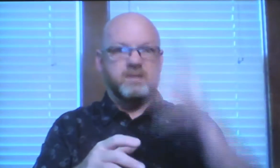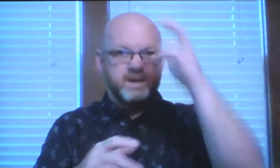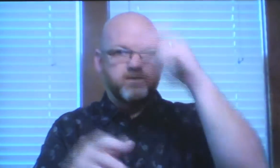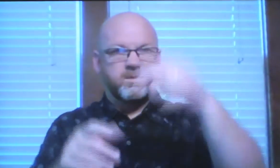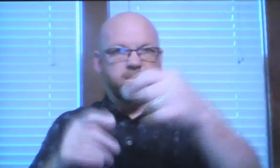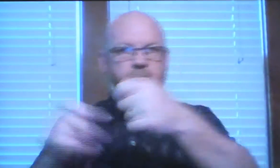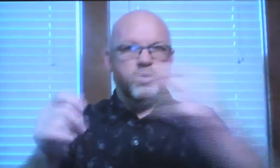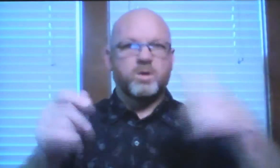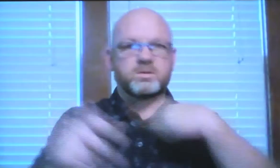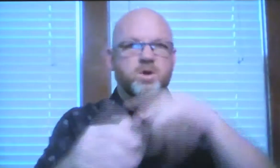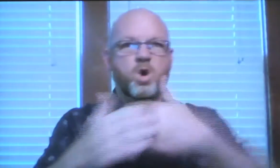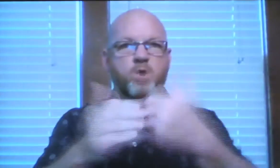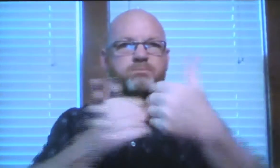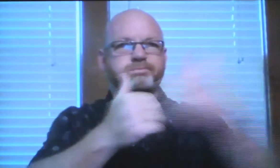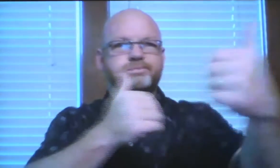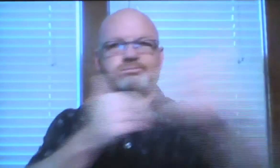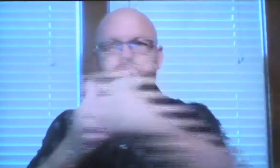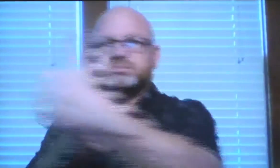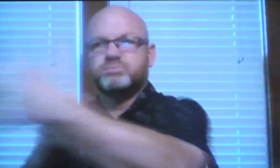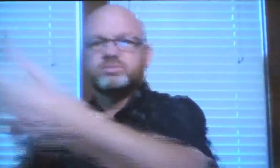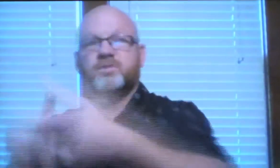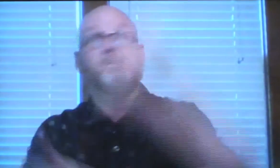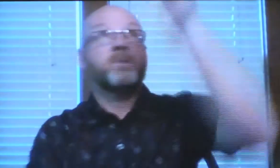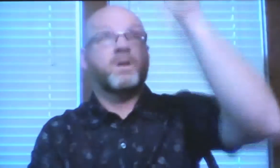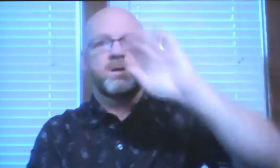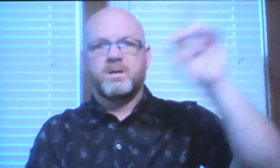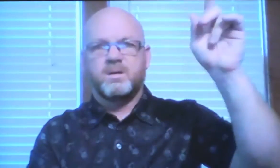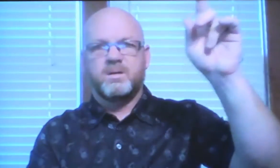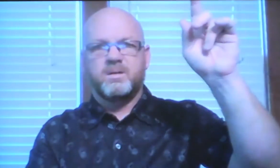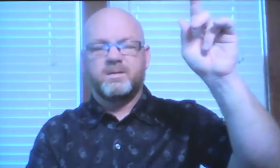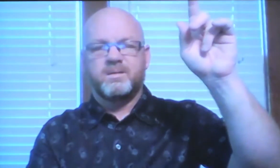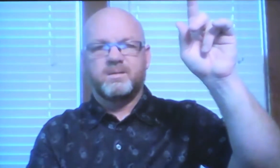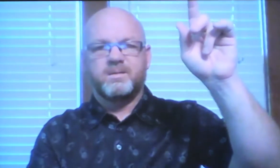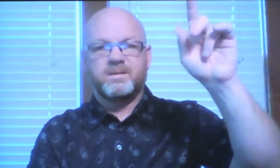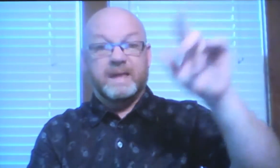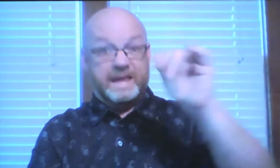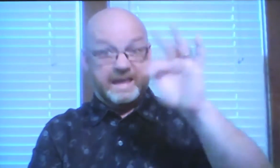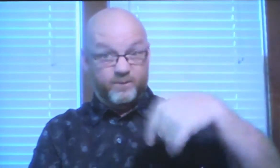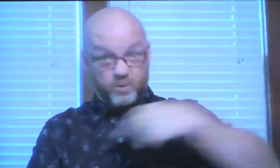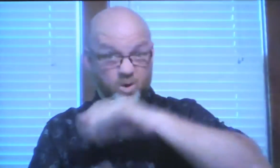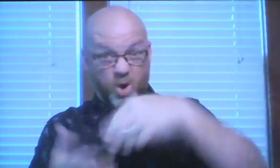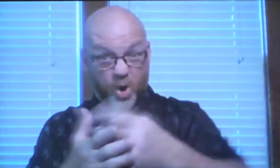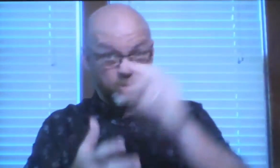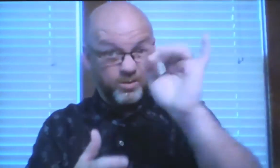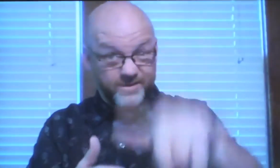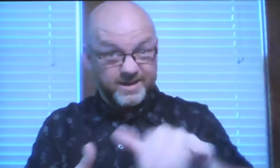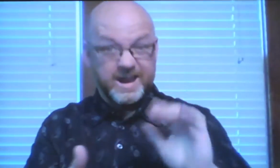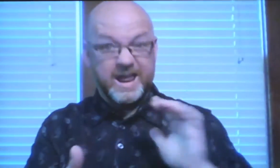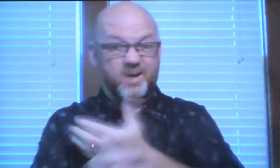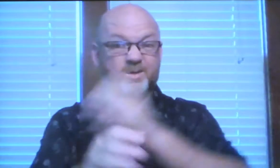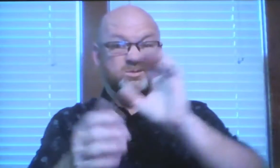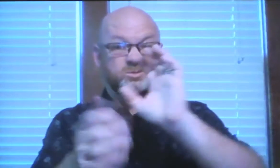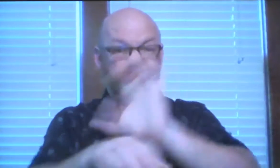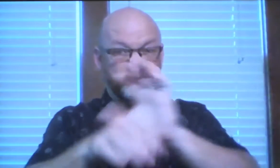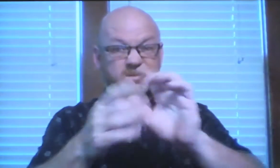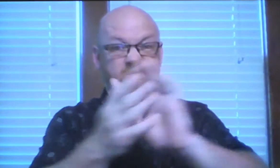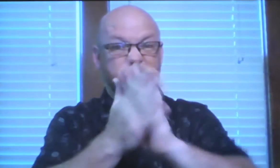all of us fall away from God. And if we all do that,